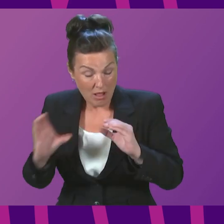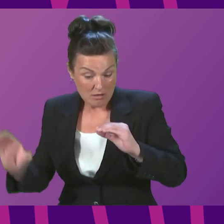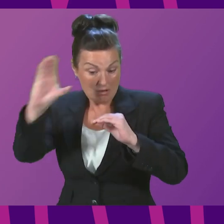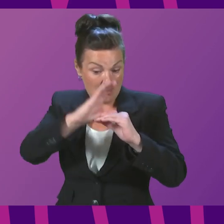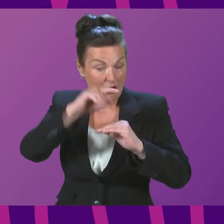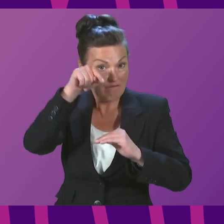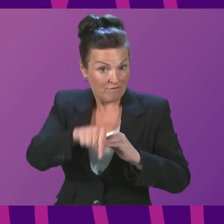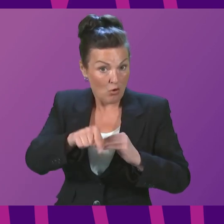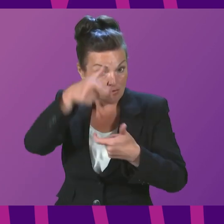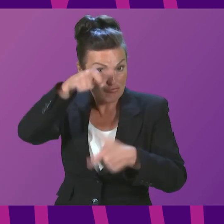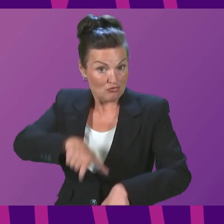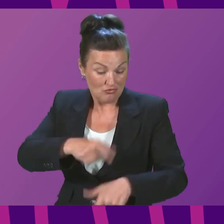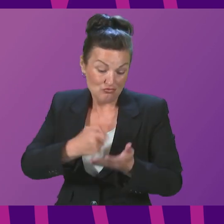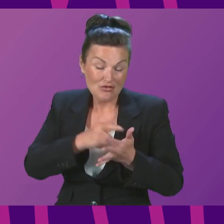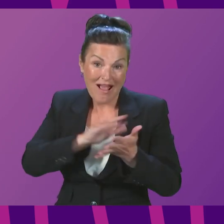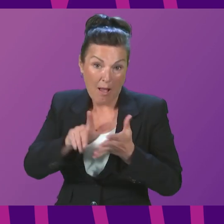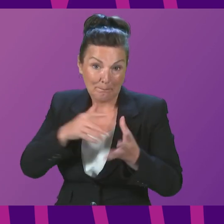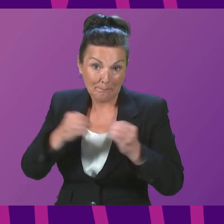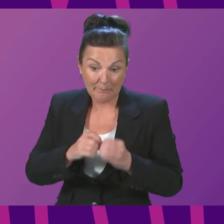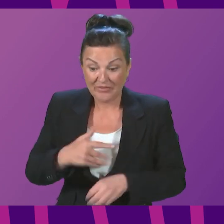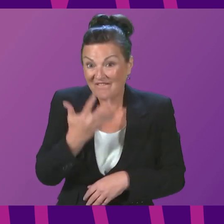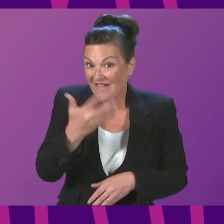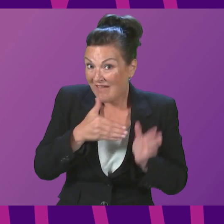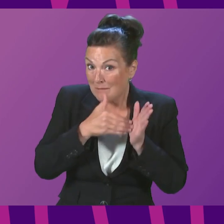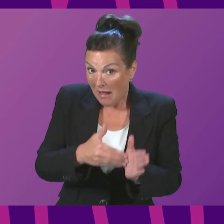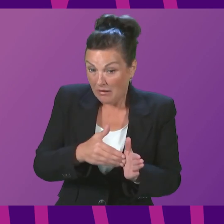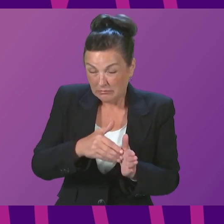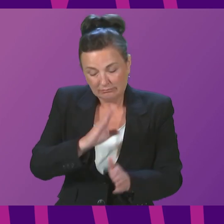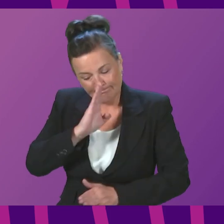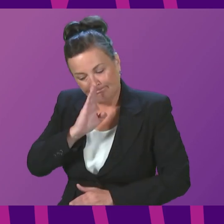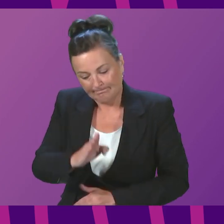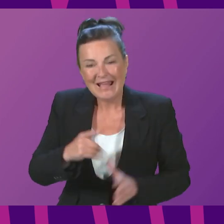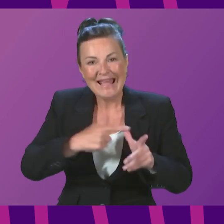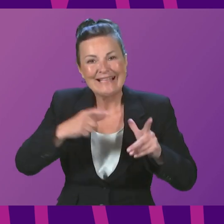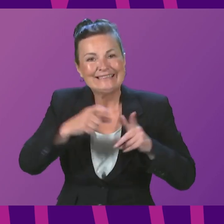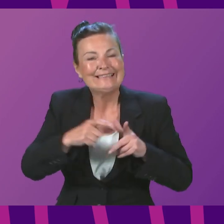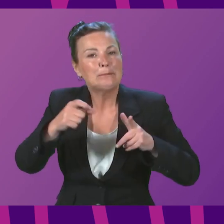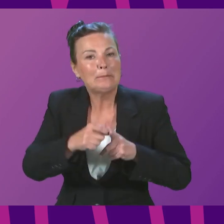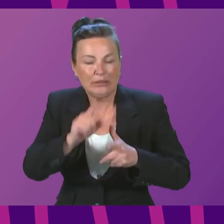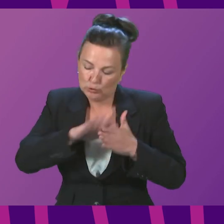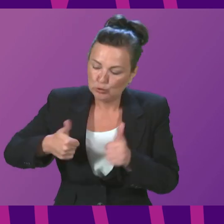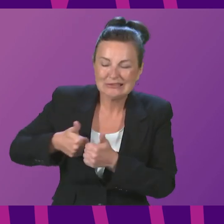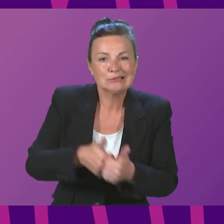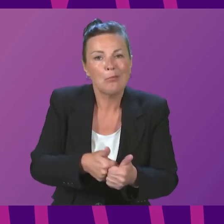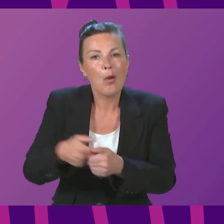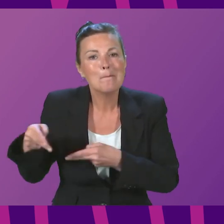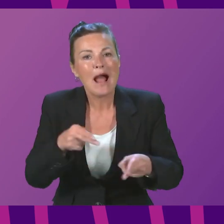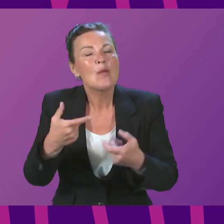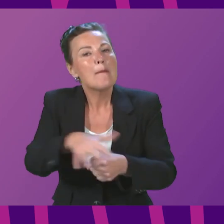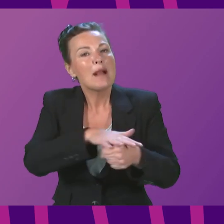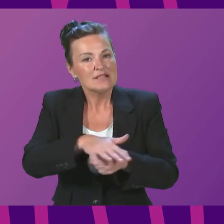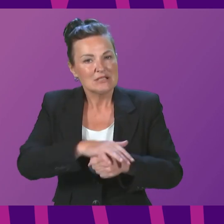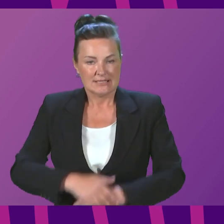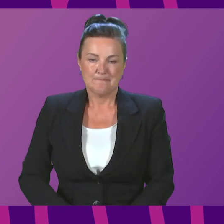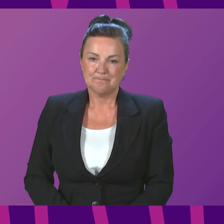that is being used. Five million of that has been channelled directly to ADPs to support pathways and placements. Foisal